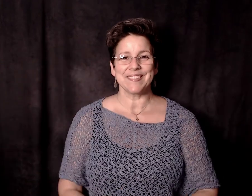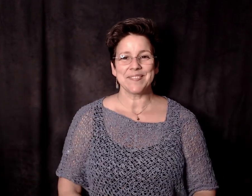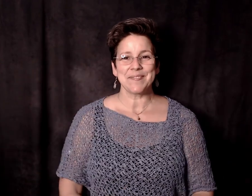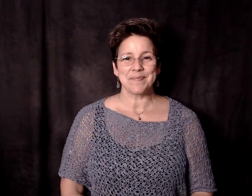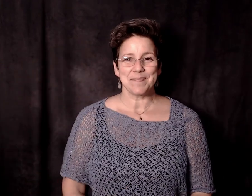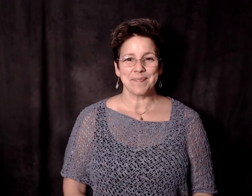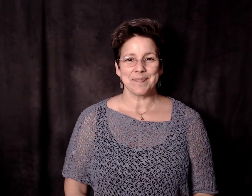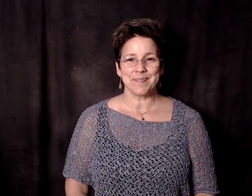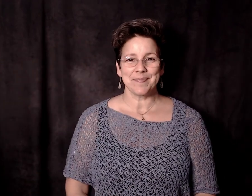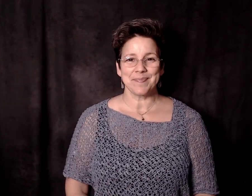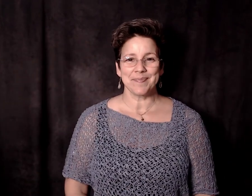Praise God.